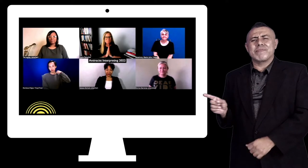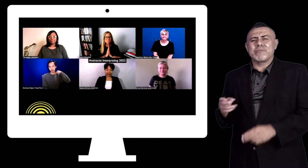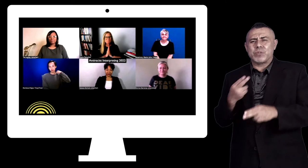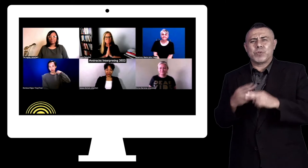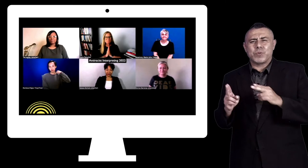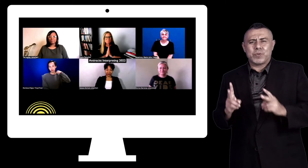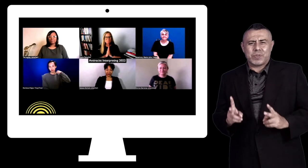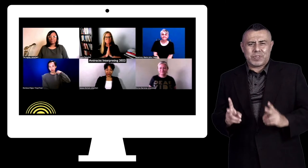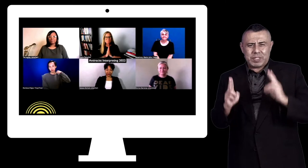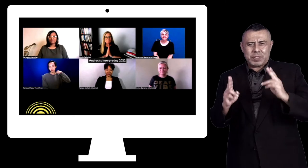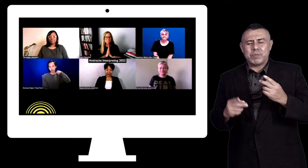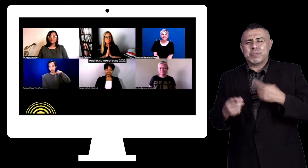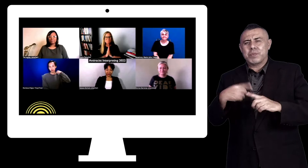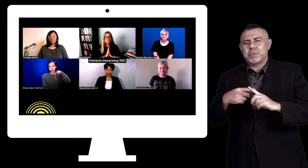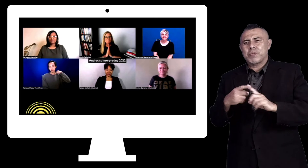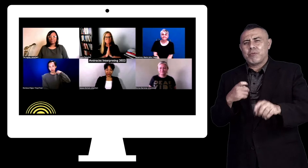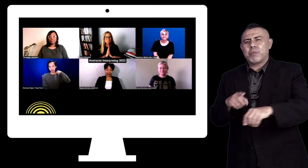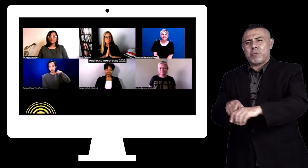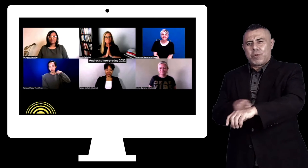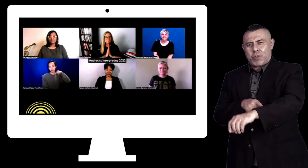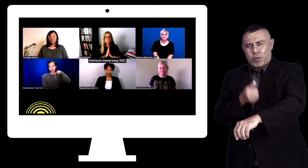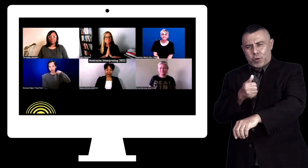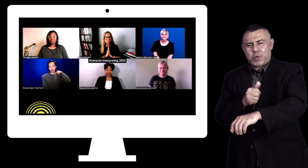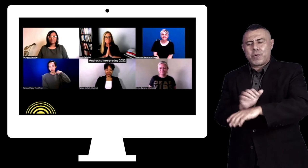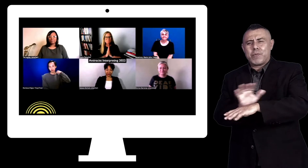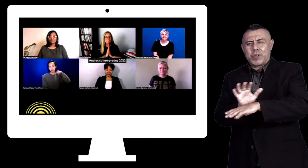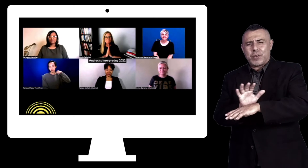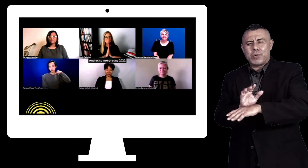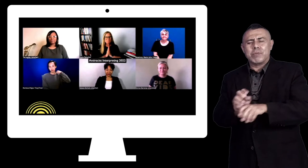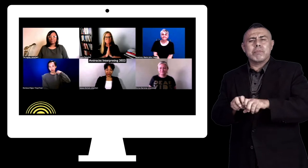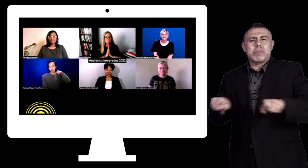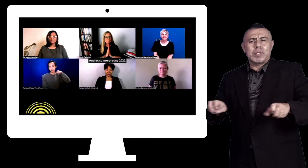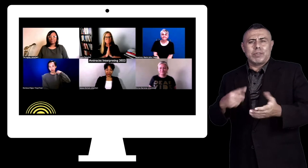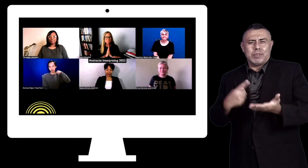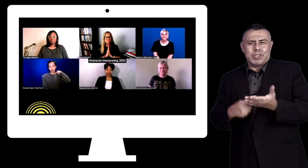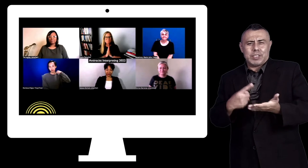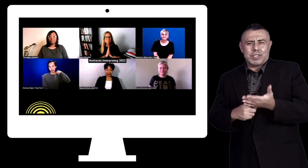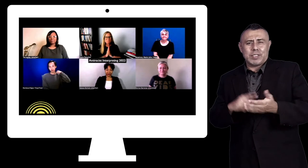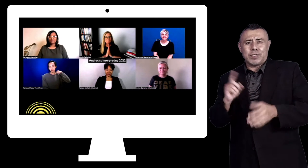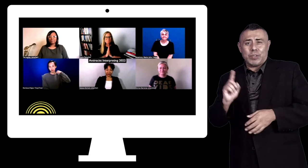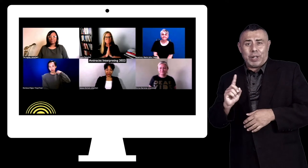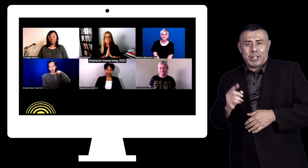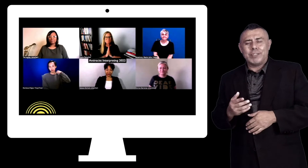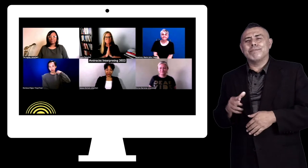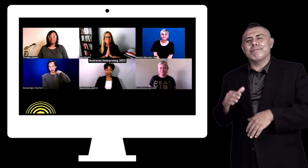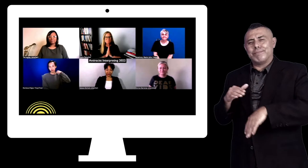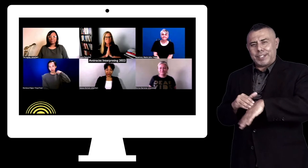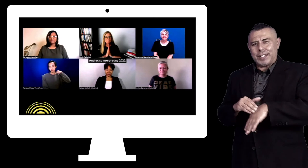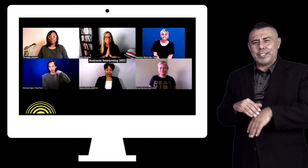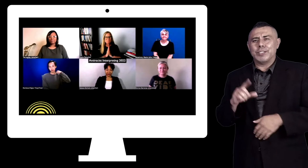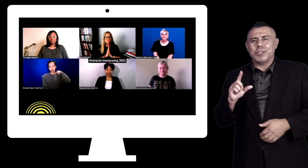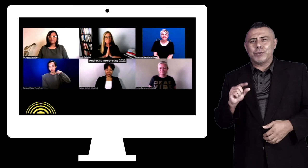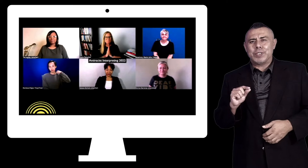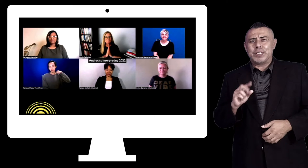This short clip comes from a longer panel discussion held at the 2022